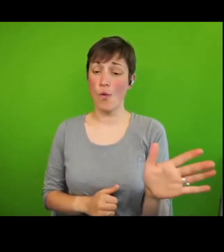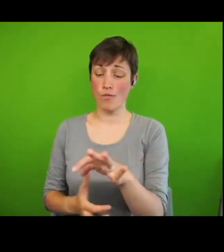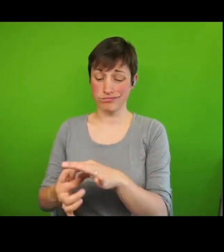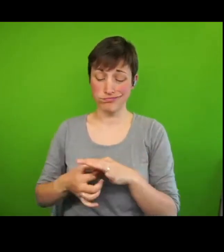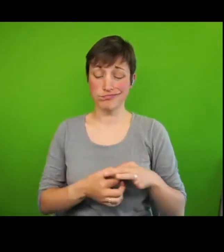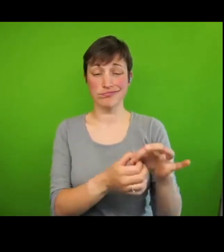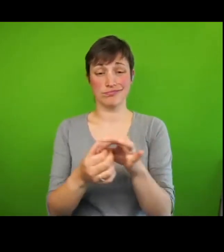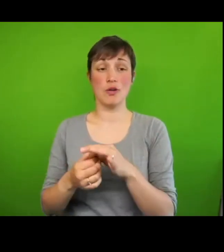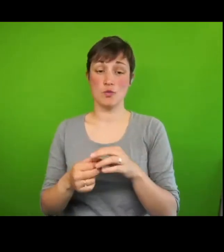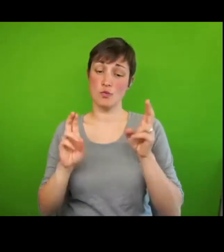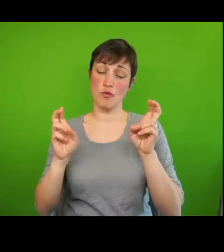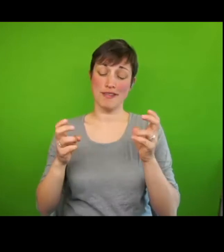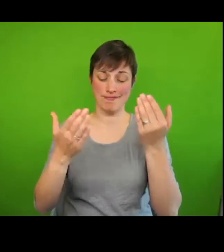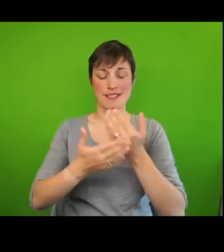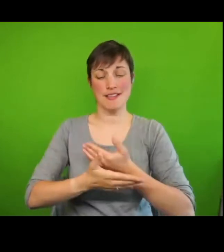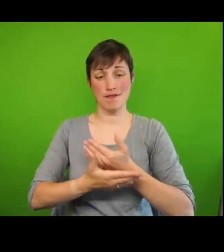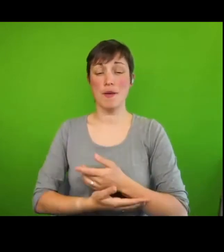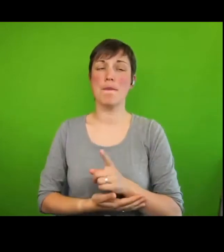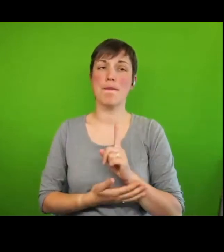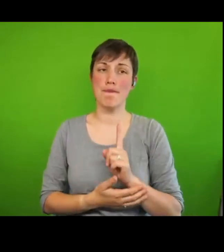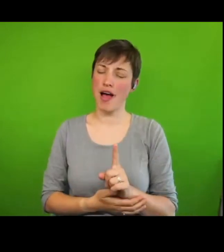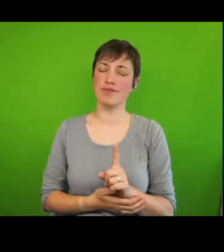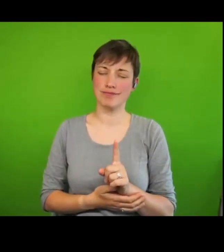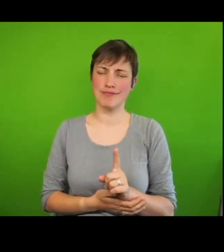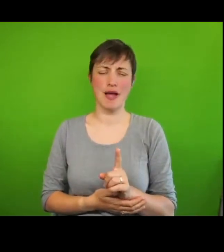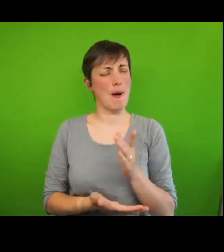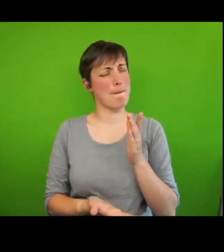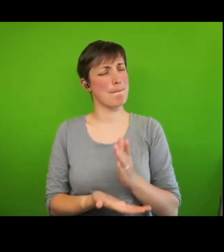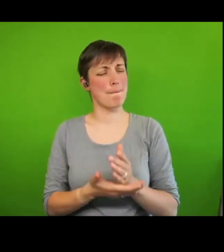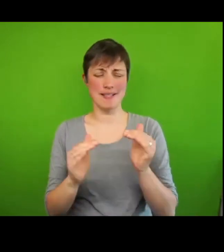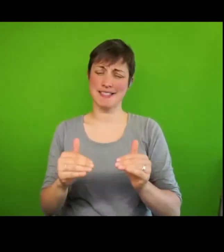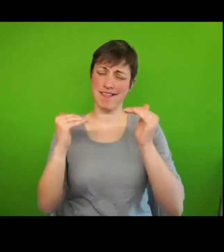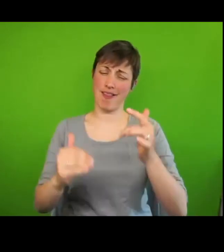but perhaps the decent standard of living one in particular.